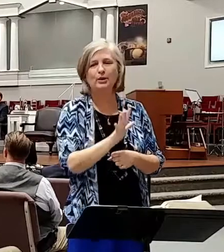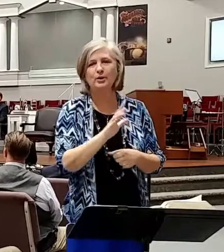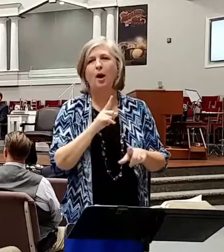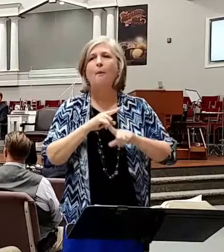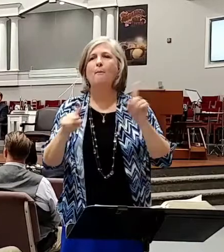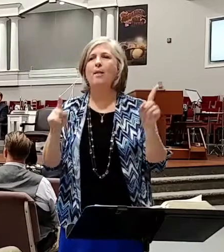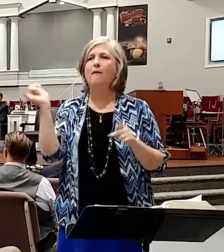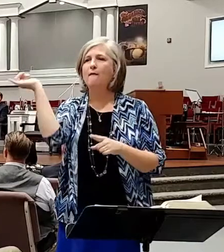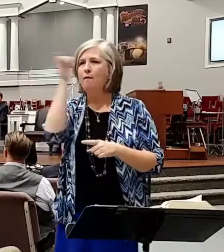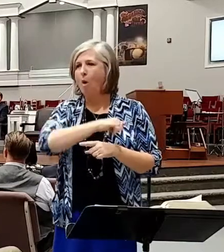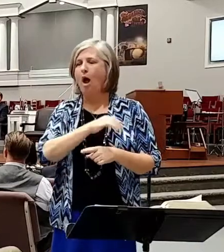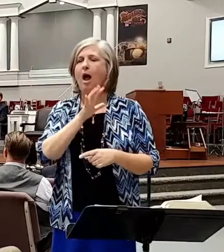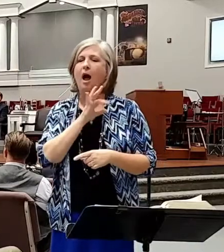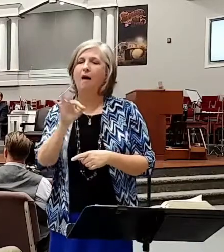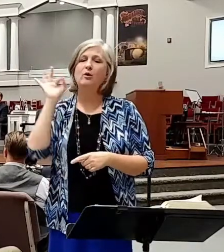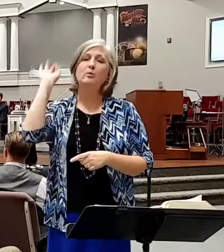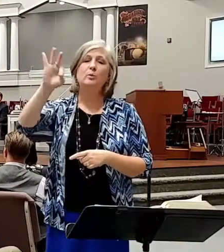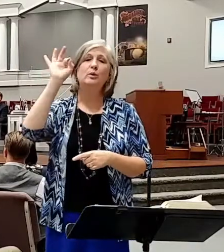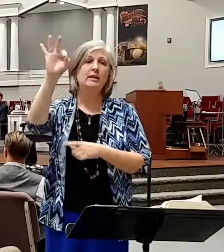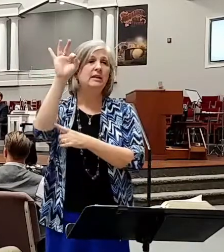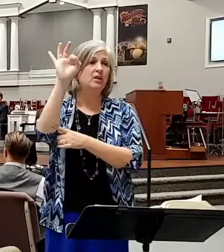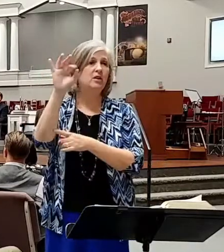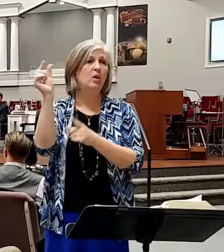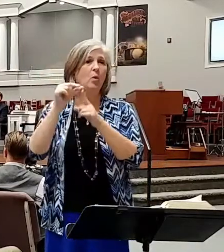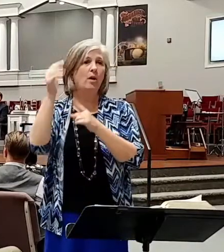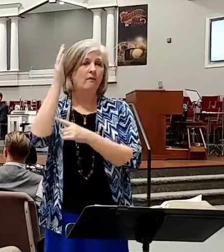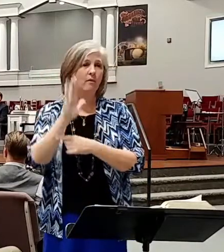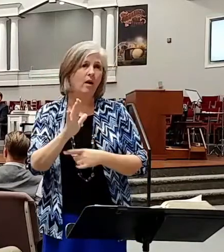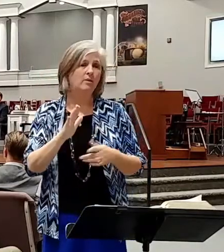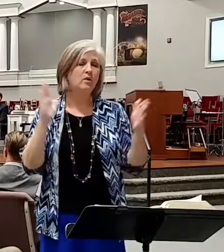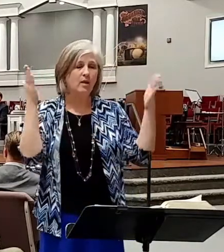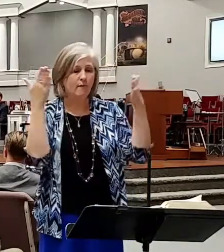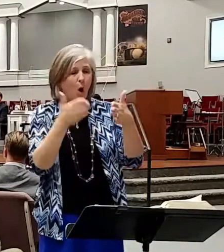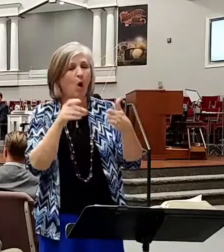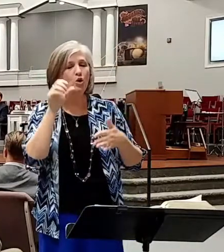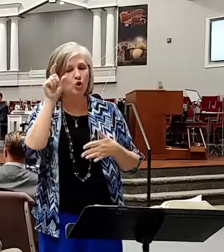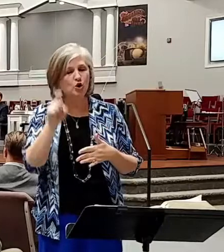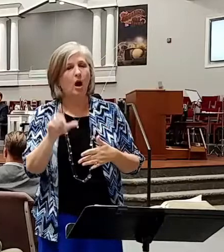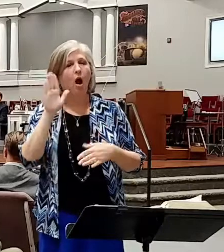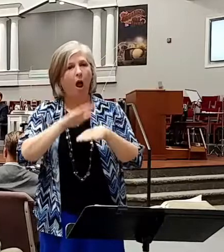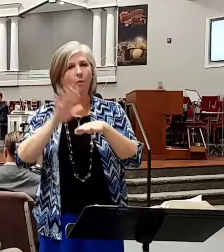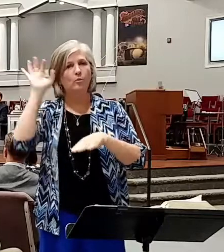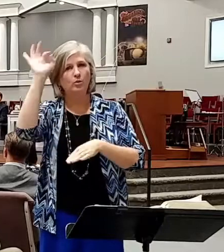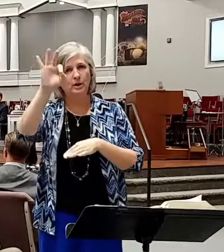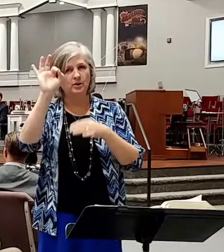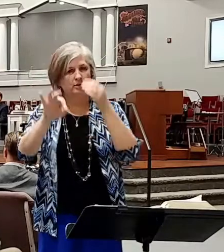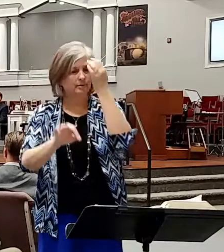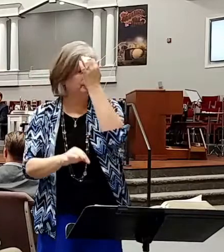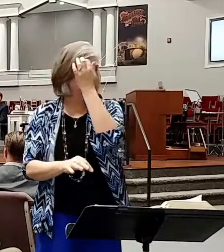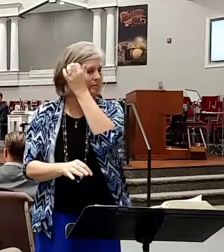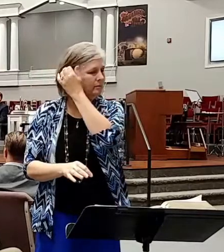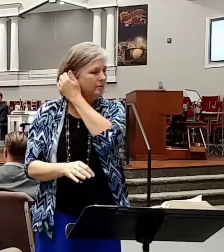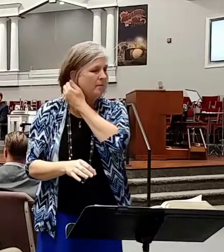foolishness of the preaching of the Word of God. So the focus could be on preach. And then it says, preach the,